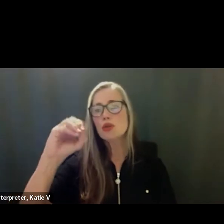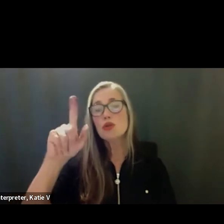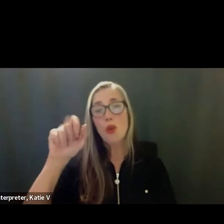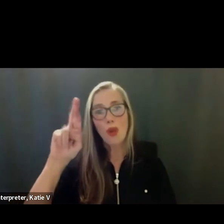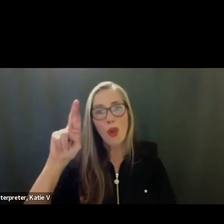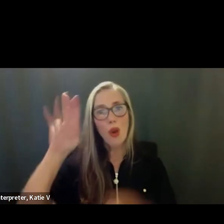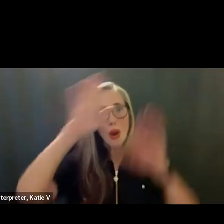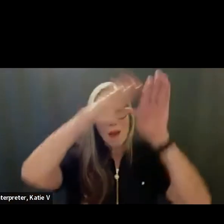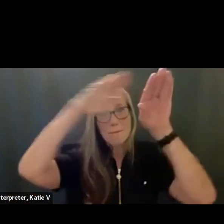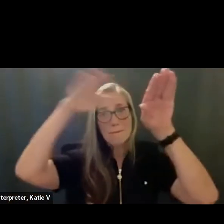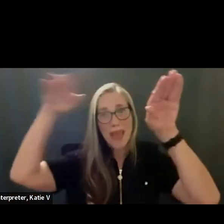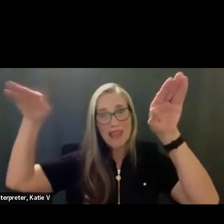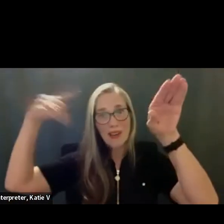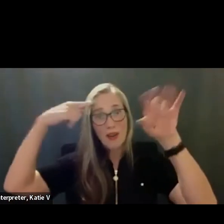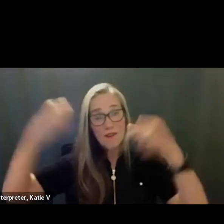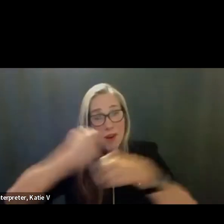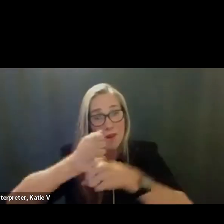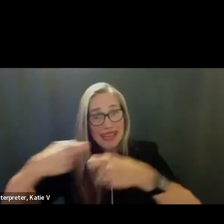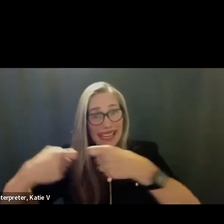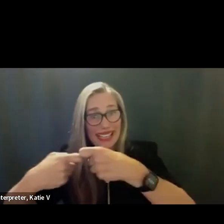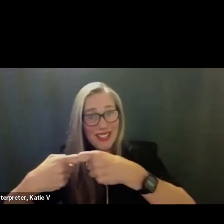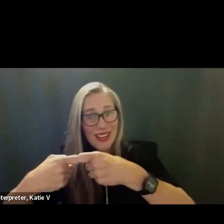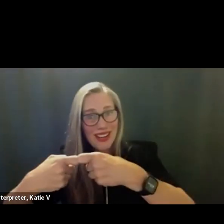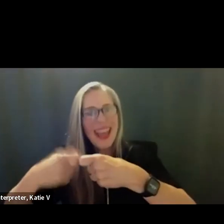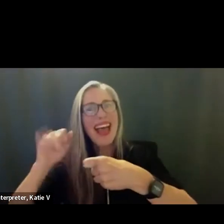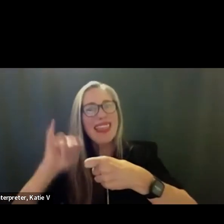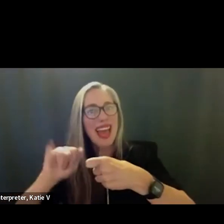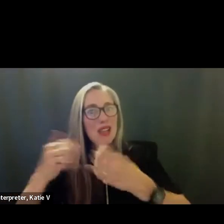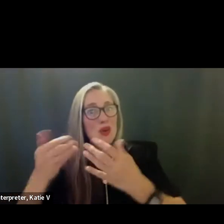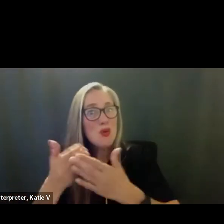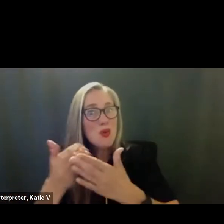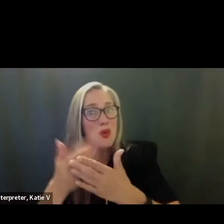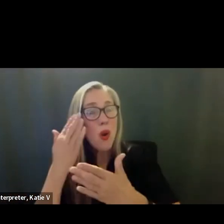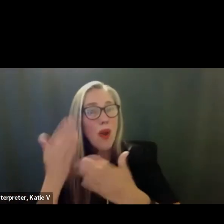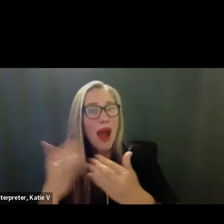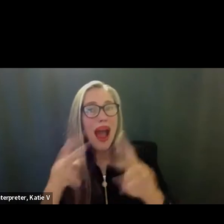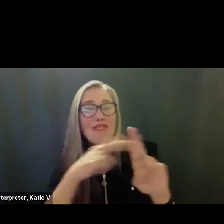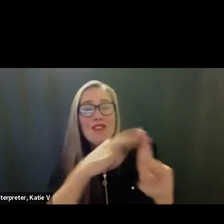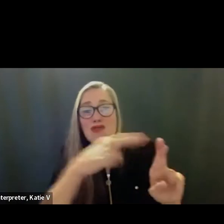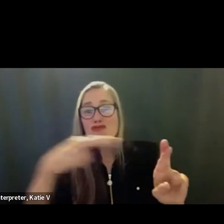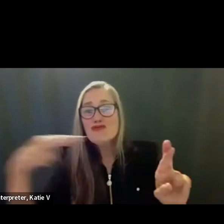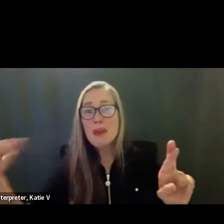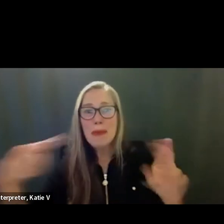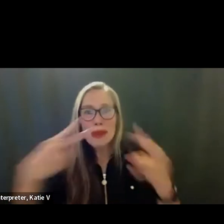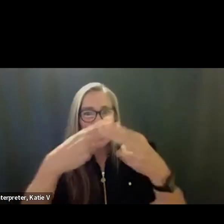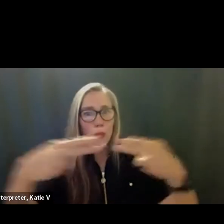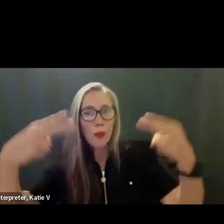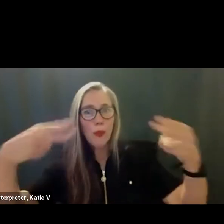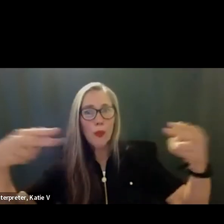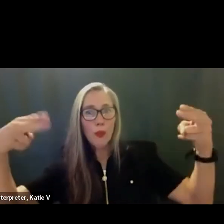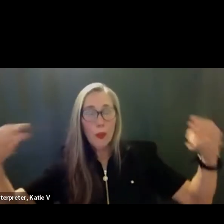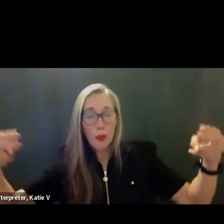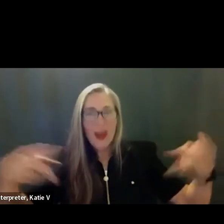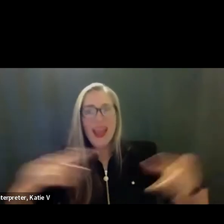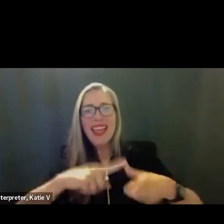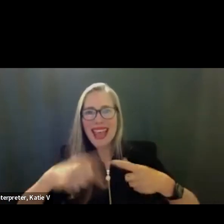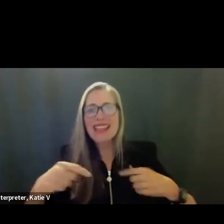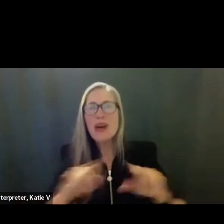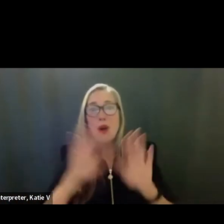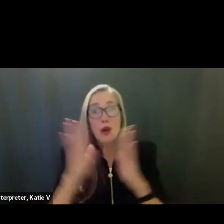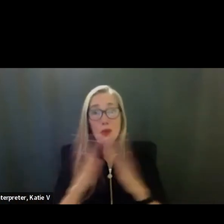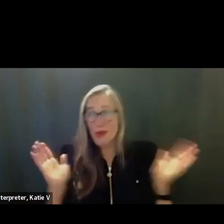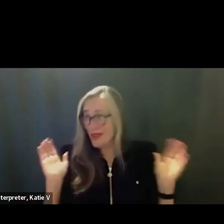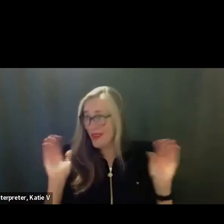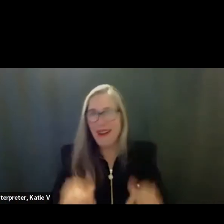welcome. More information to be coming to all of you and to the community. So that concludes my superintendent's report. Thank you. Great. Thank